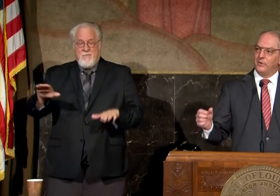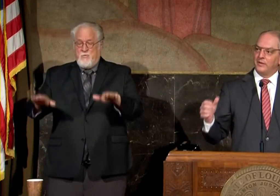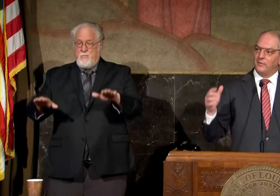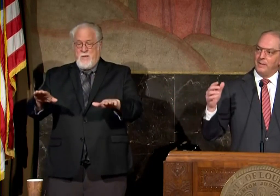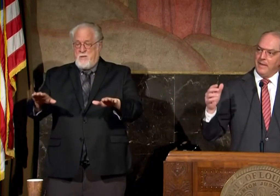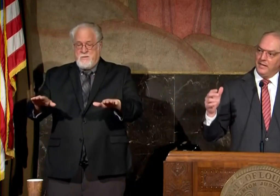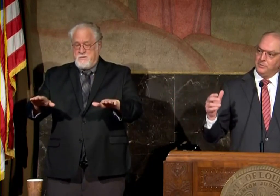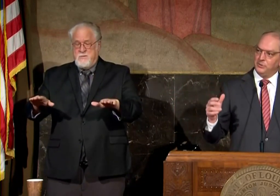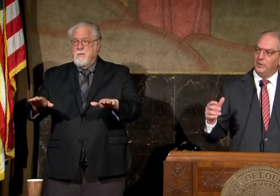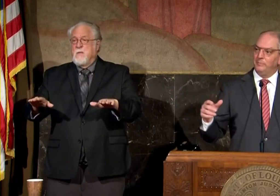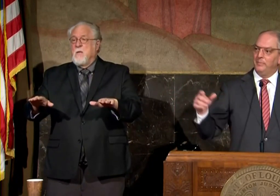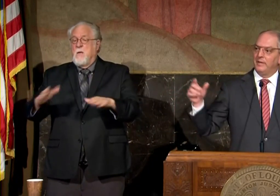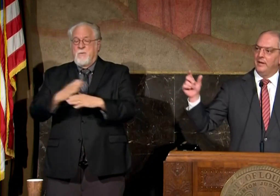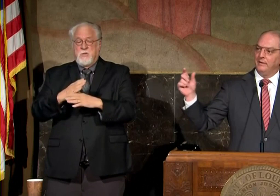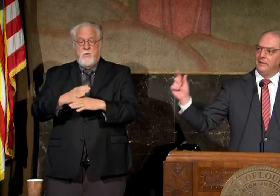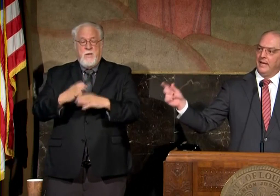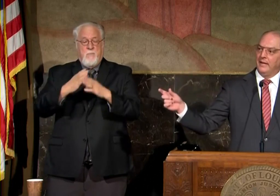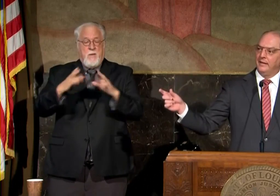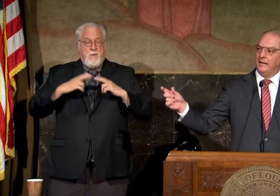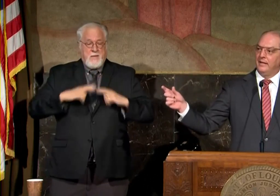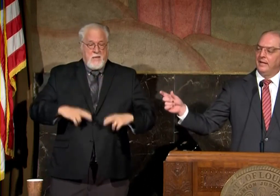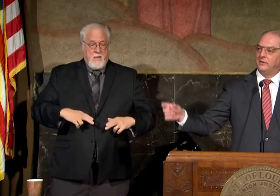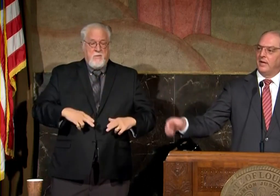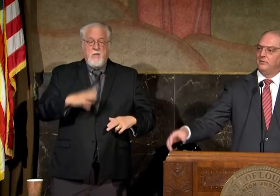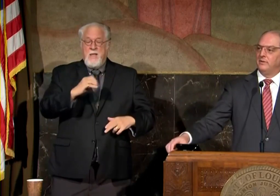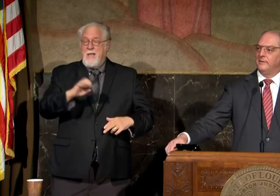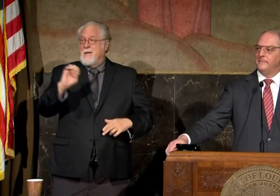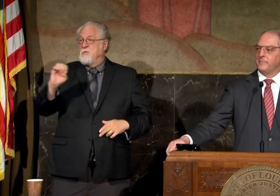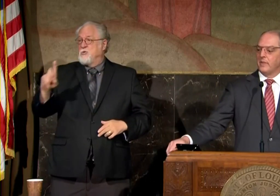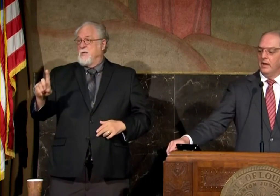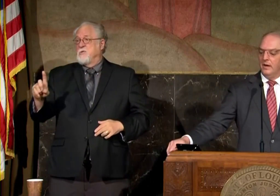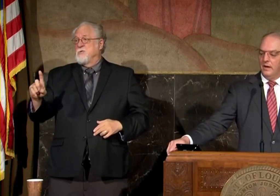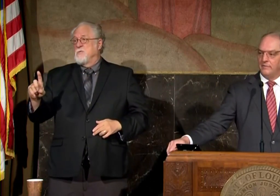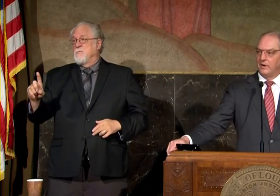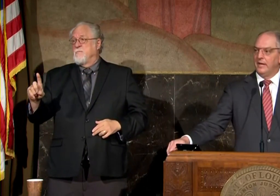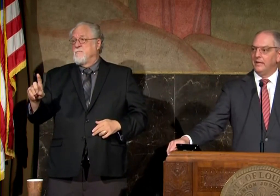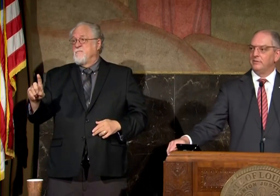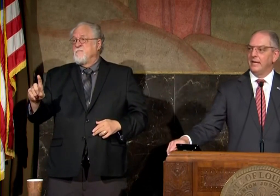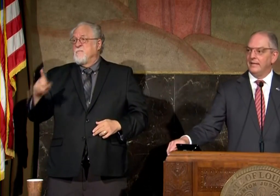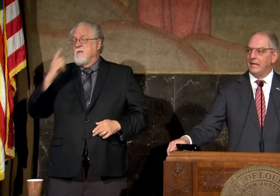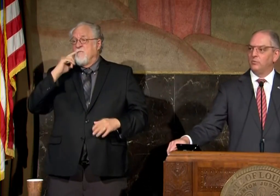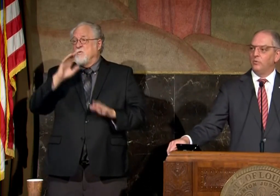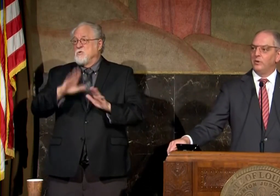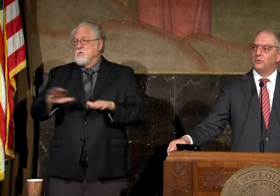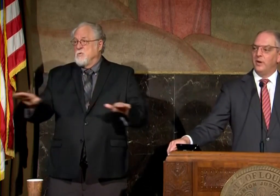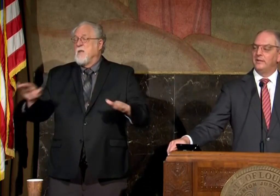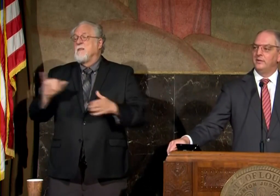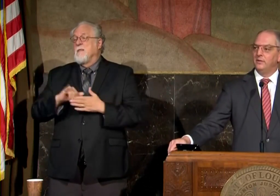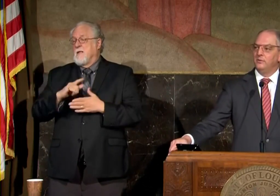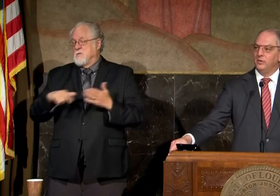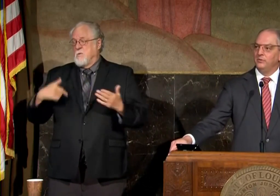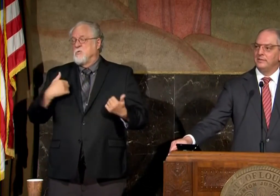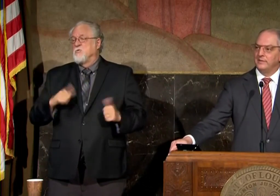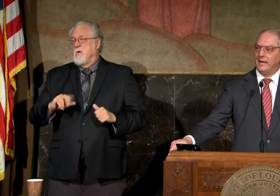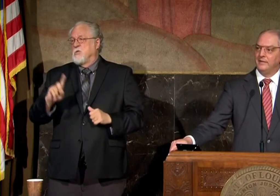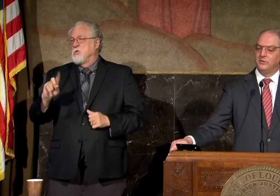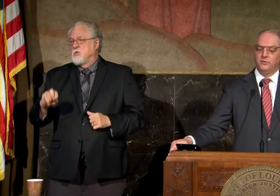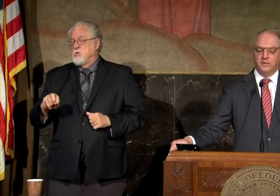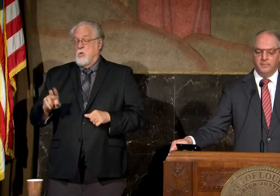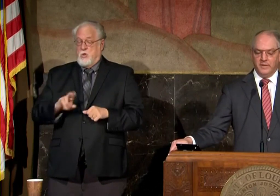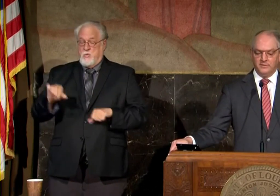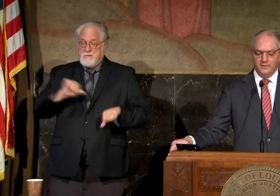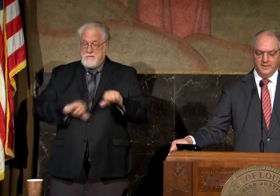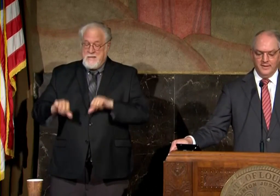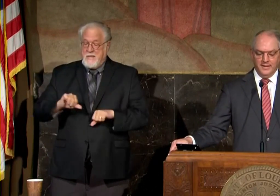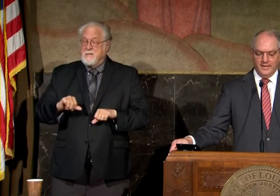to strike the right balance between public health and and the education of our kids and that's what we are trying to do using science